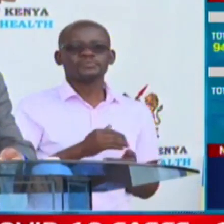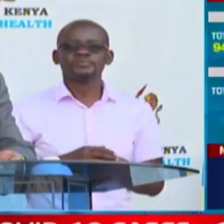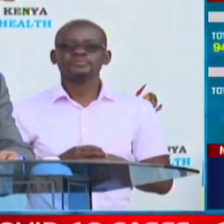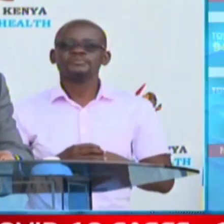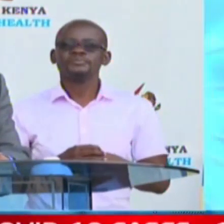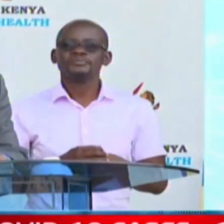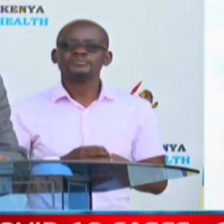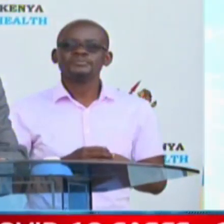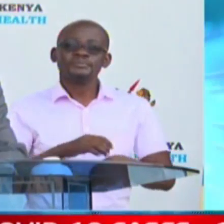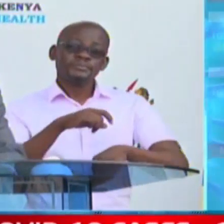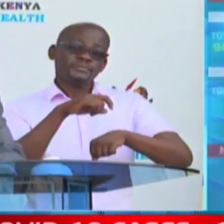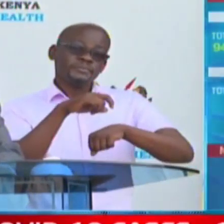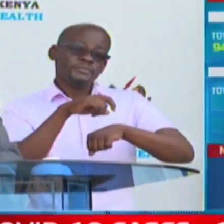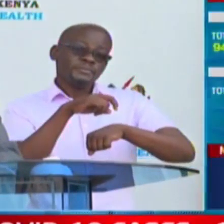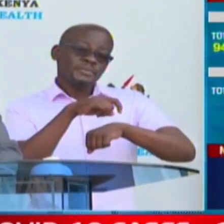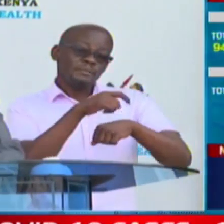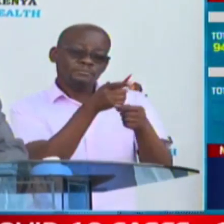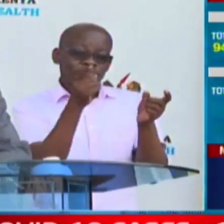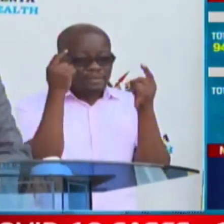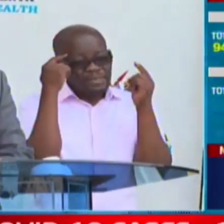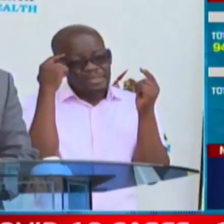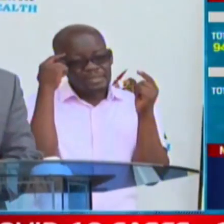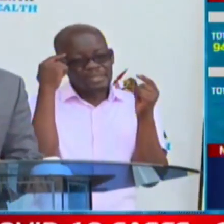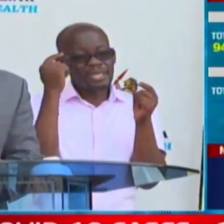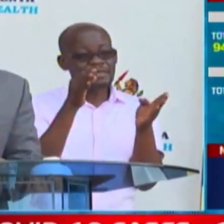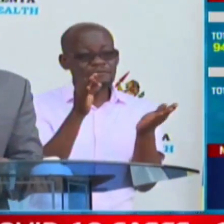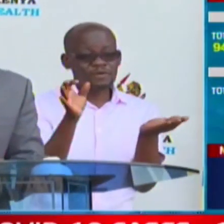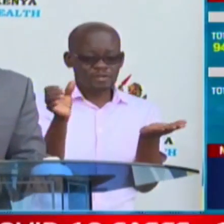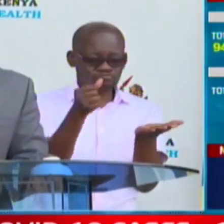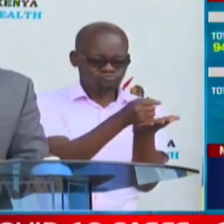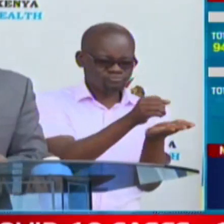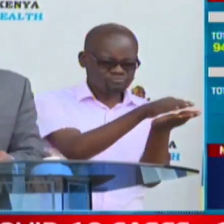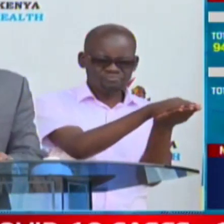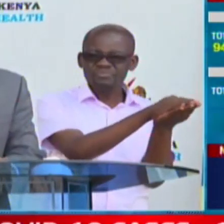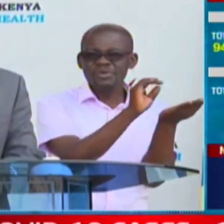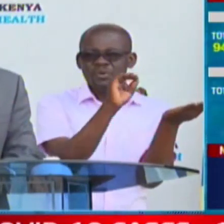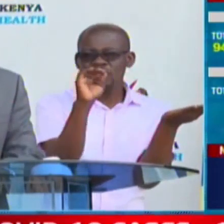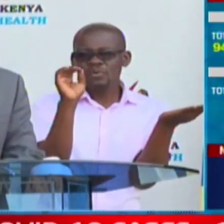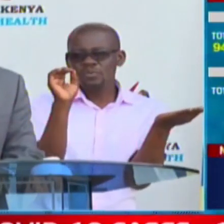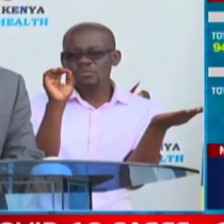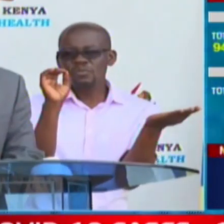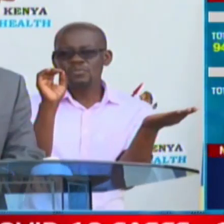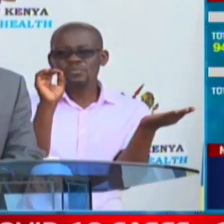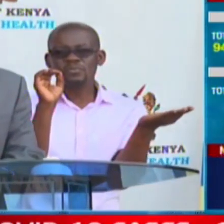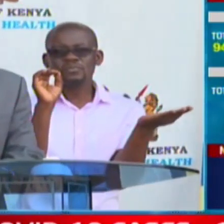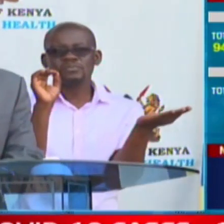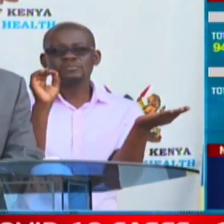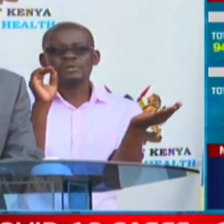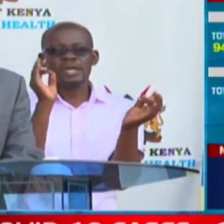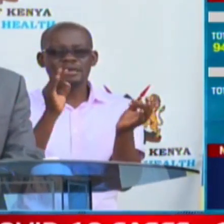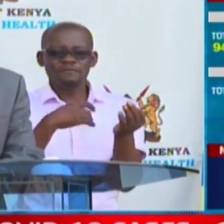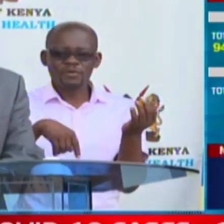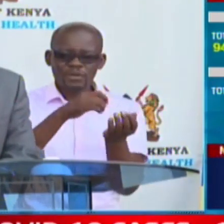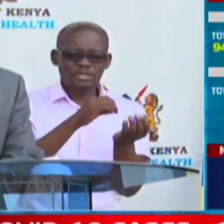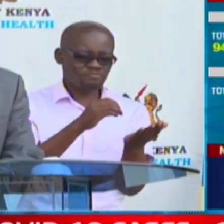Indeed, when you think about it, had we not placed the people who are currently now in quarantine, had we not